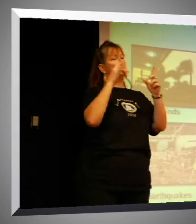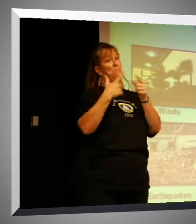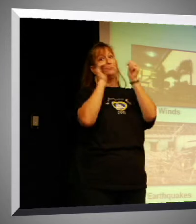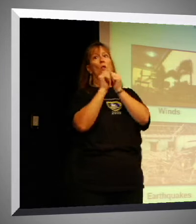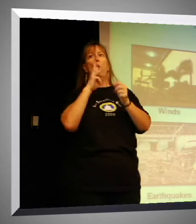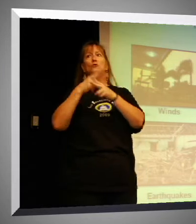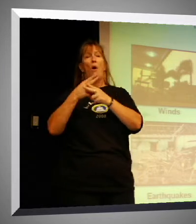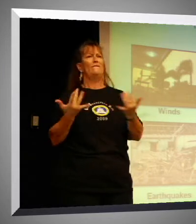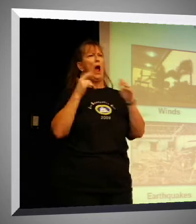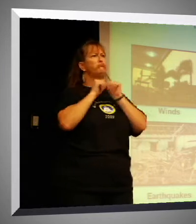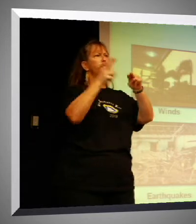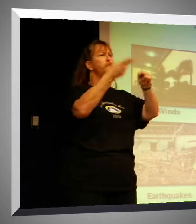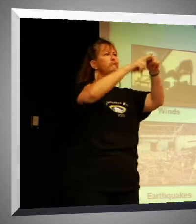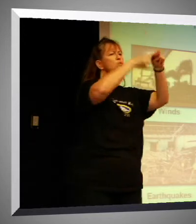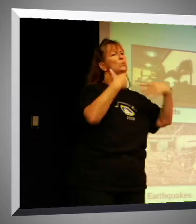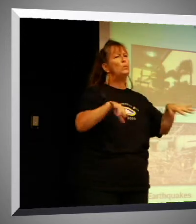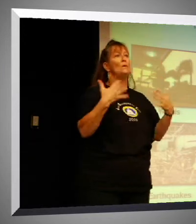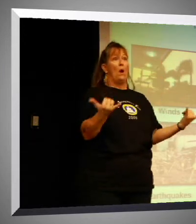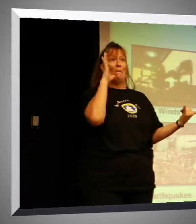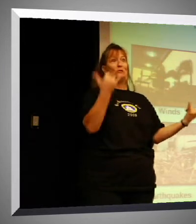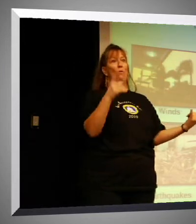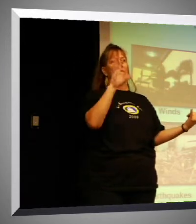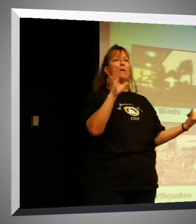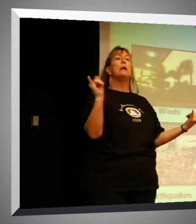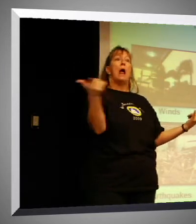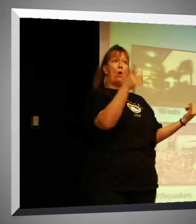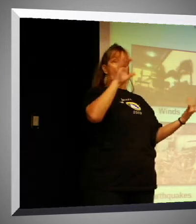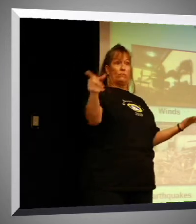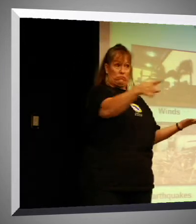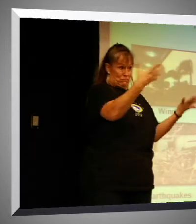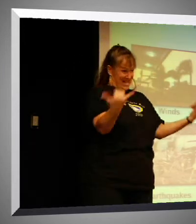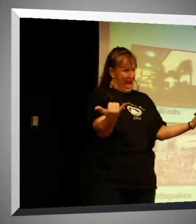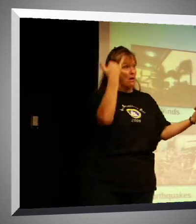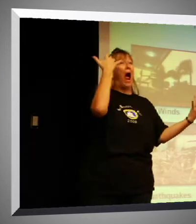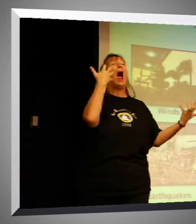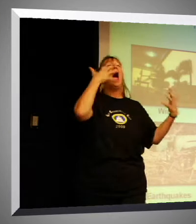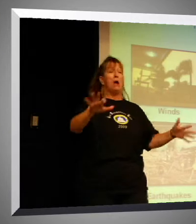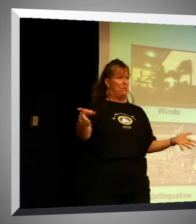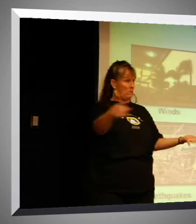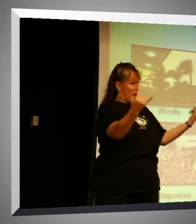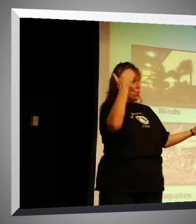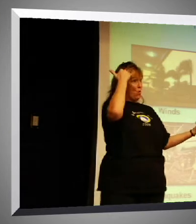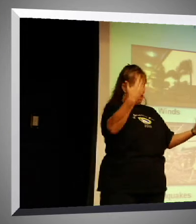a lot more than we usually had, especially with our water shortages. Today it's supposed to be 105, so today, like it happens